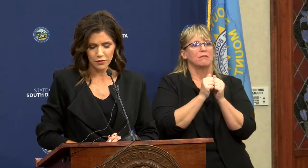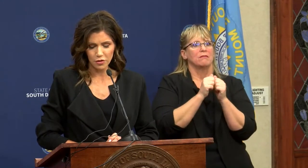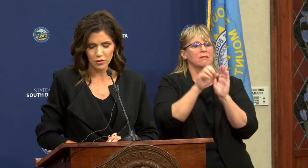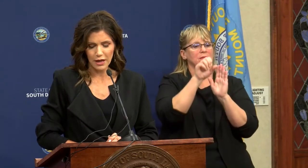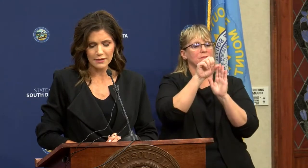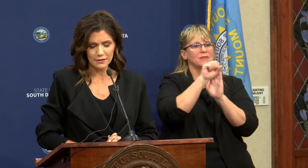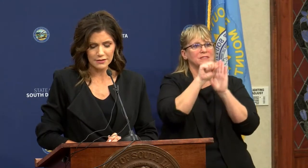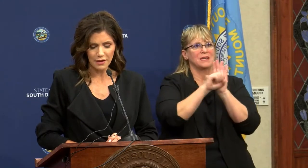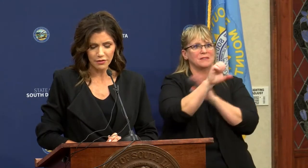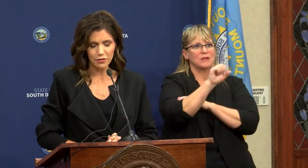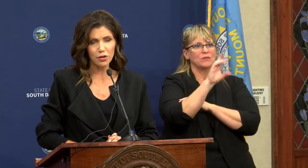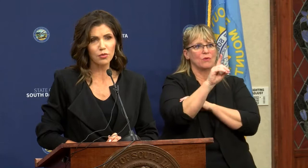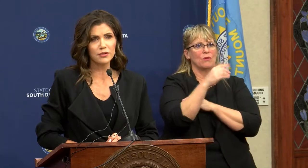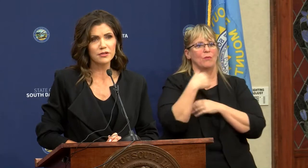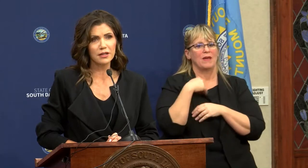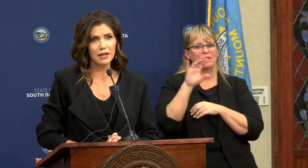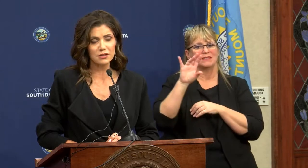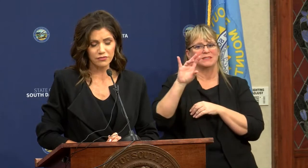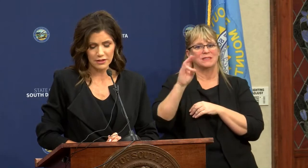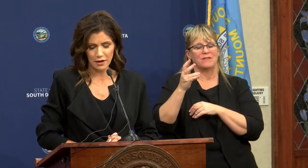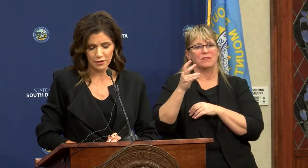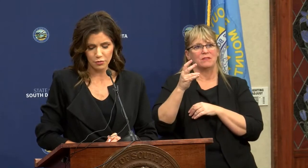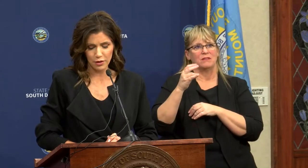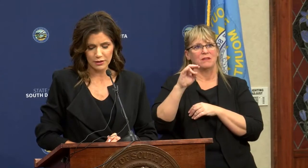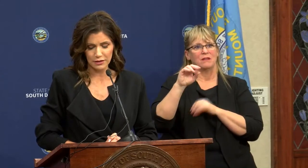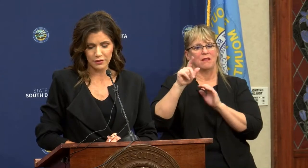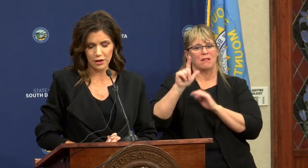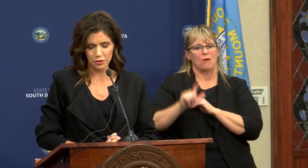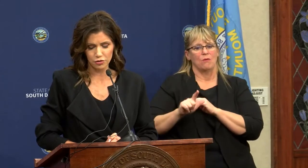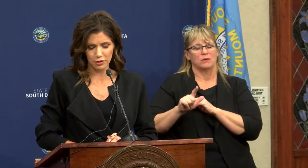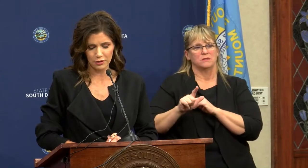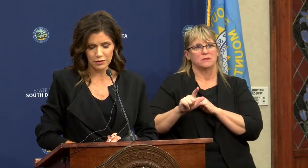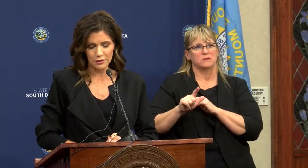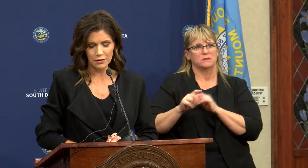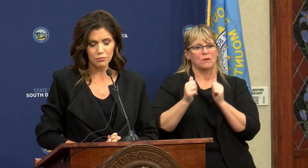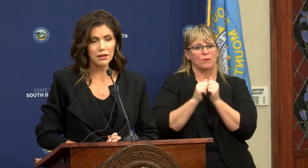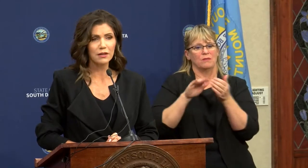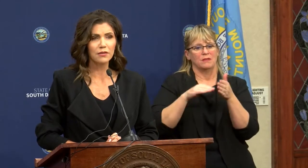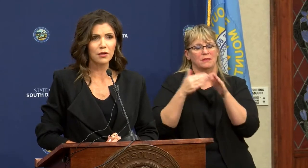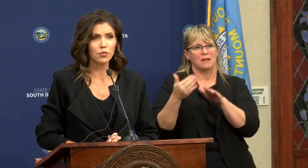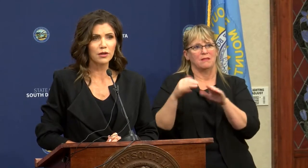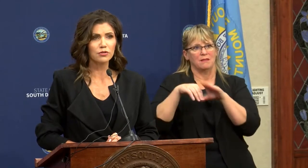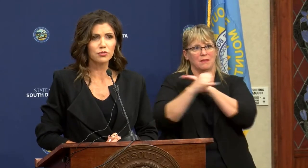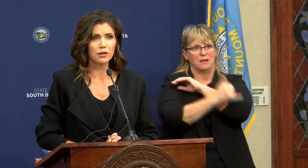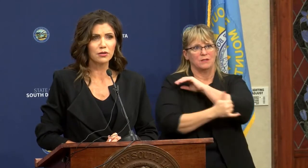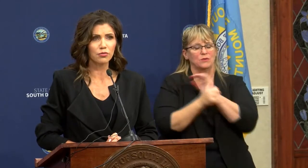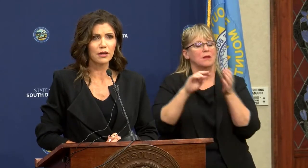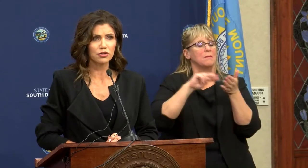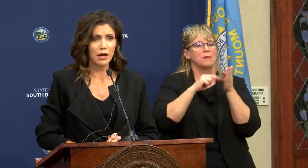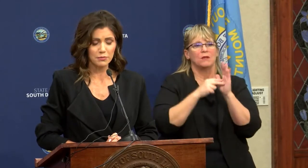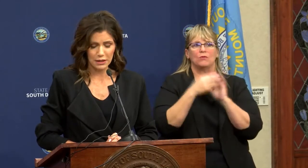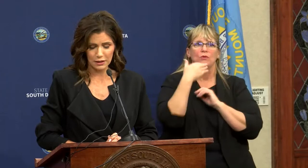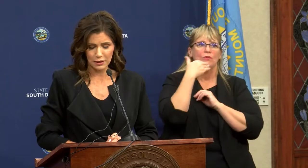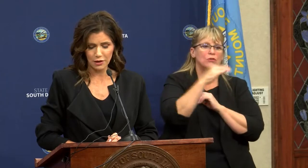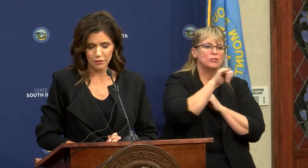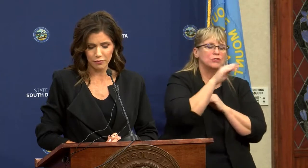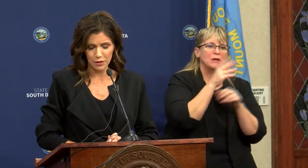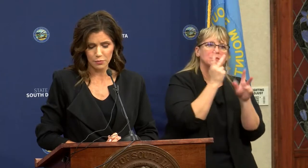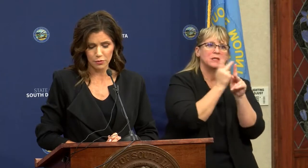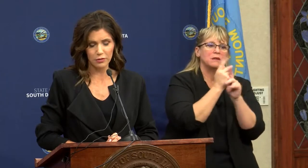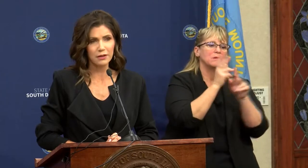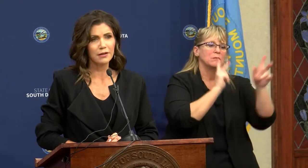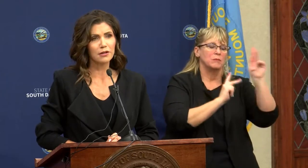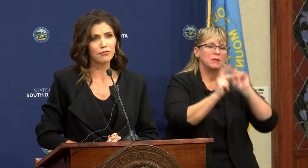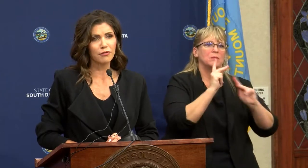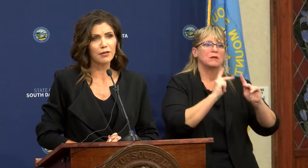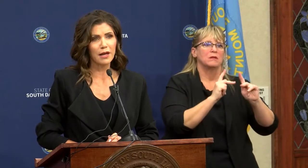South Dakota has the seventh lowest case fatality rate in the country, meaning that we are doing a great job taking care of